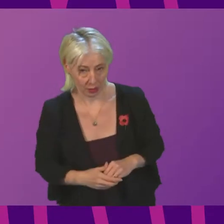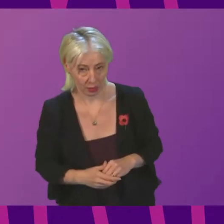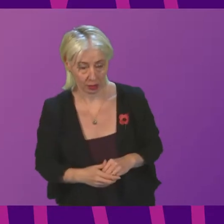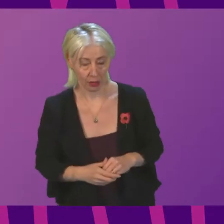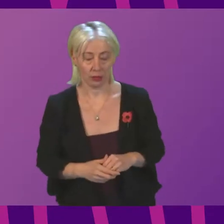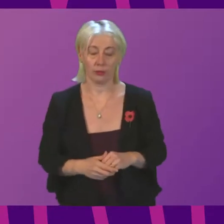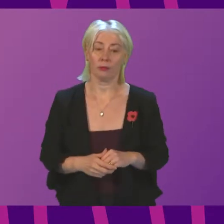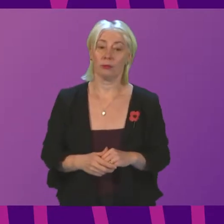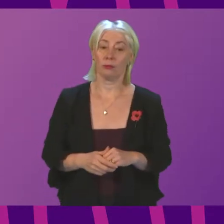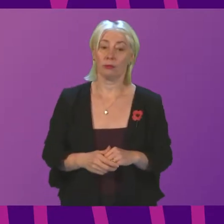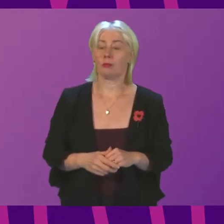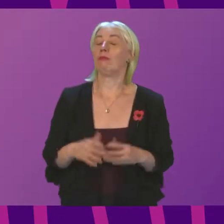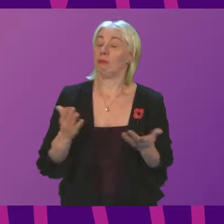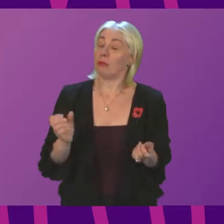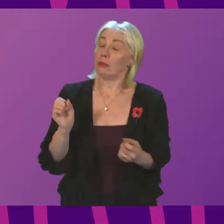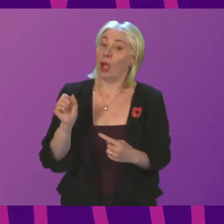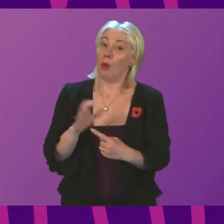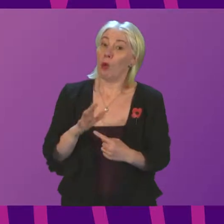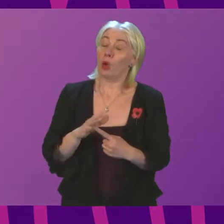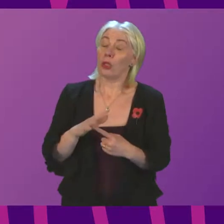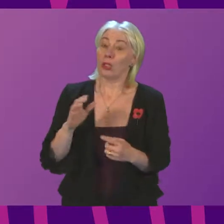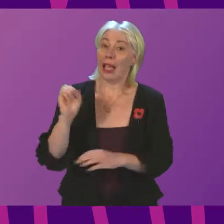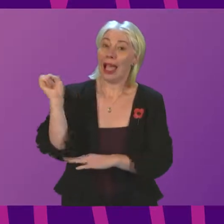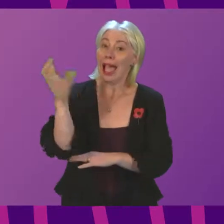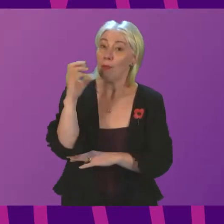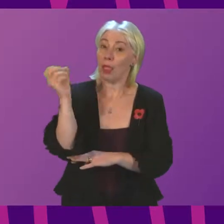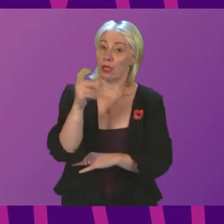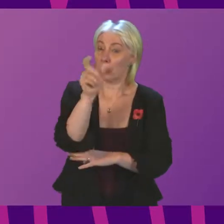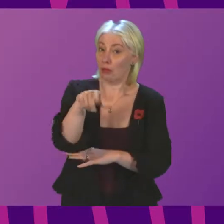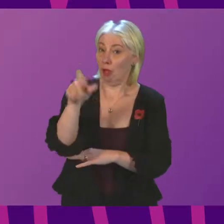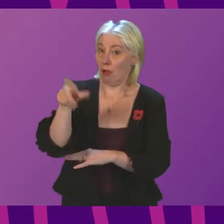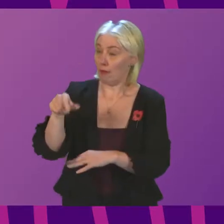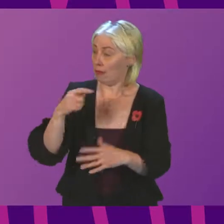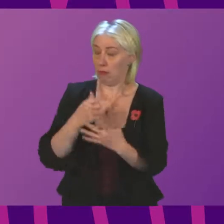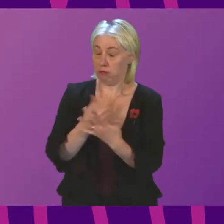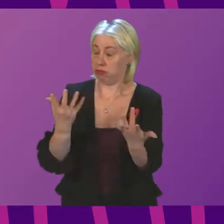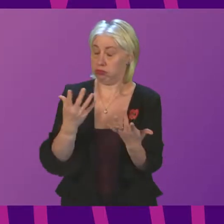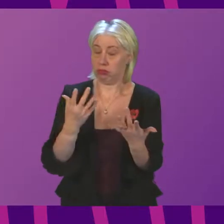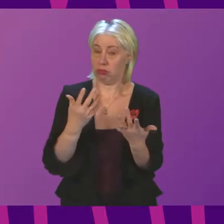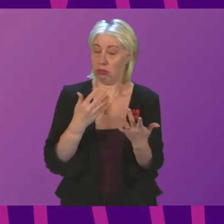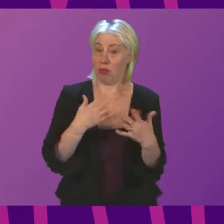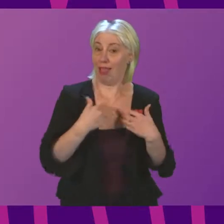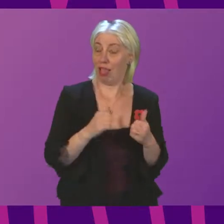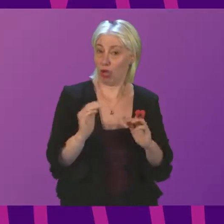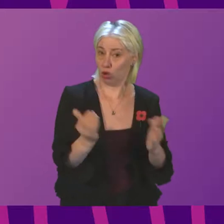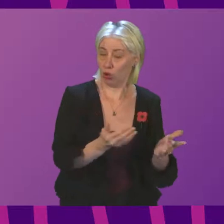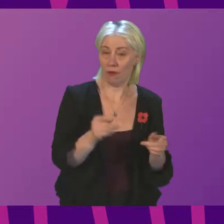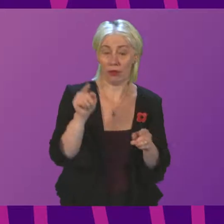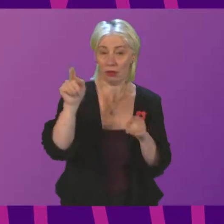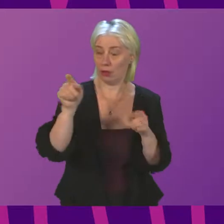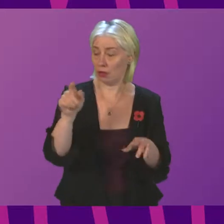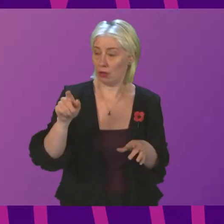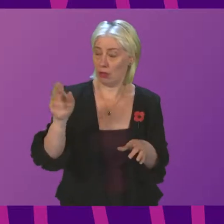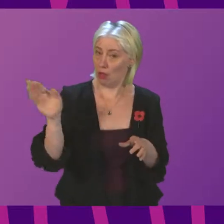I think it's very important given the fact that ambulance personnel, as with many in the Health Service, are dealing